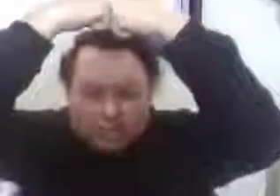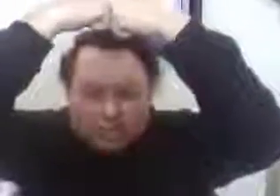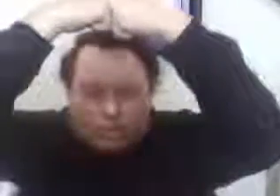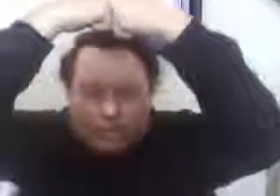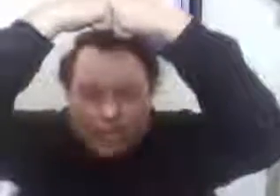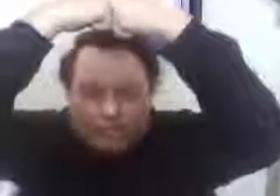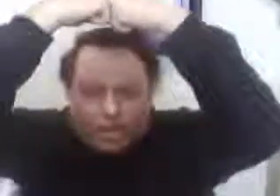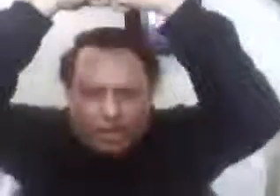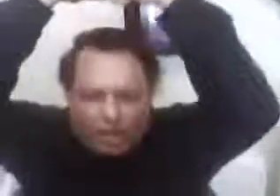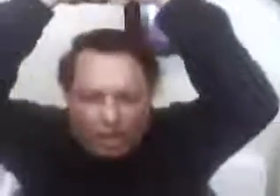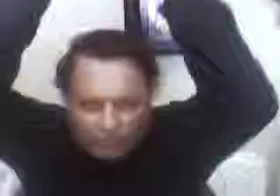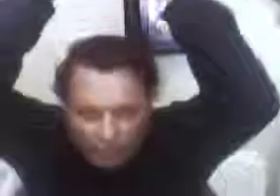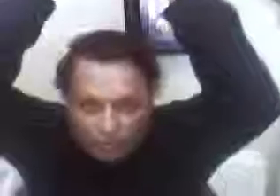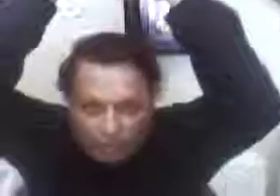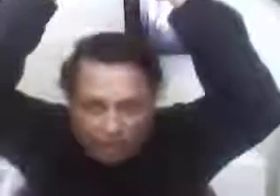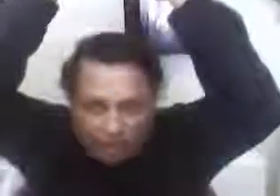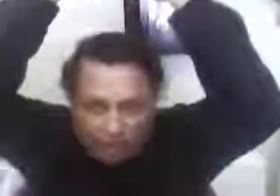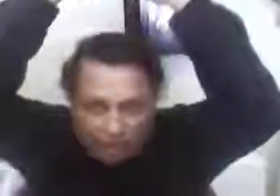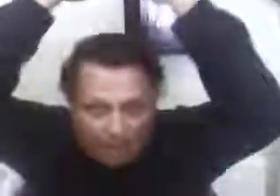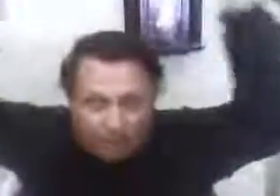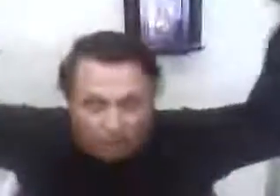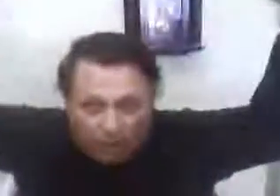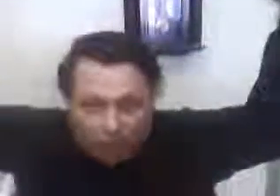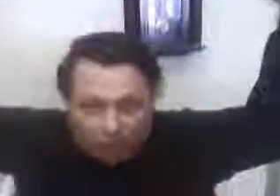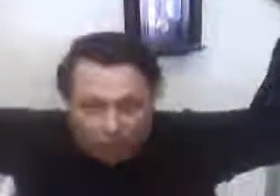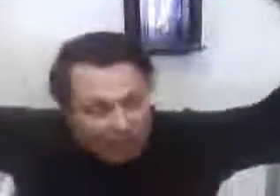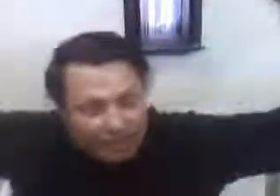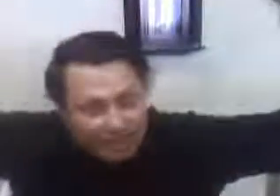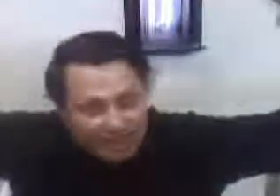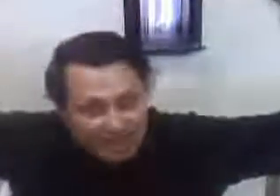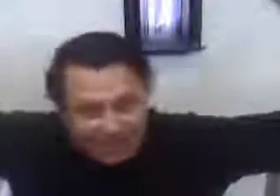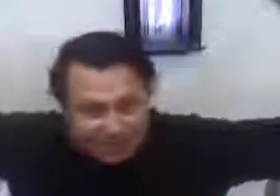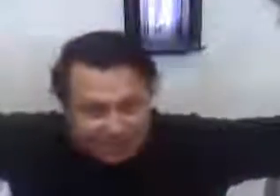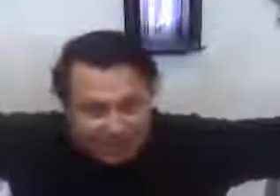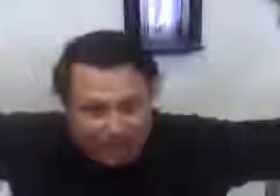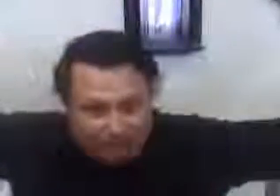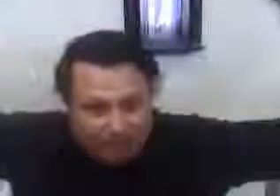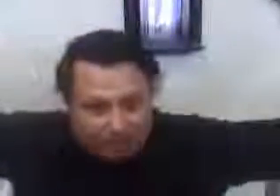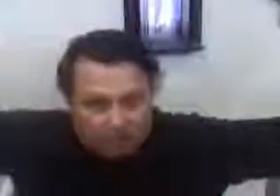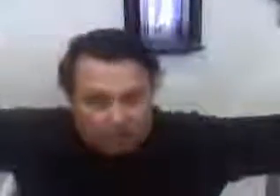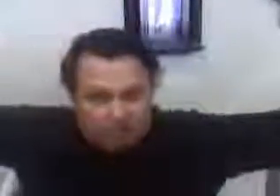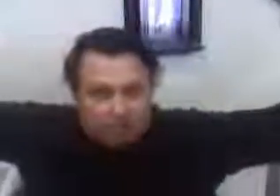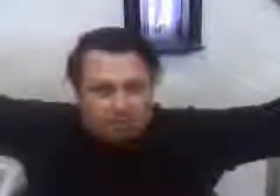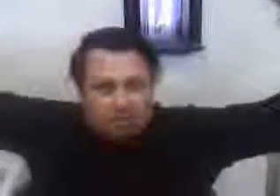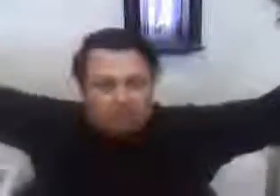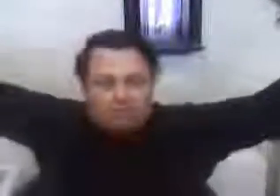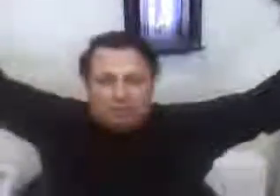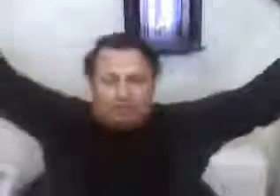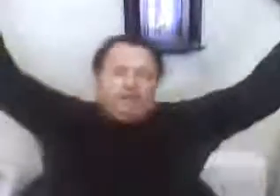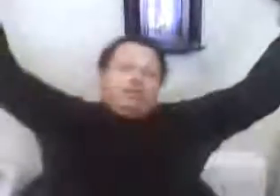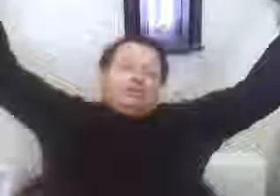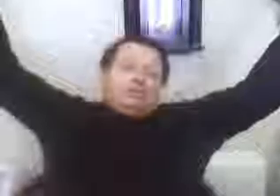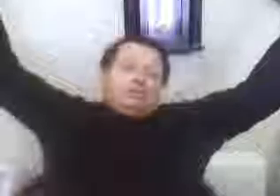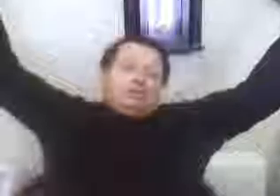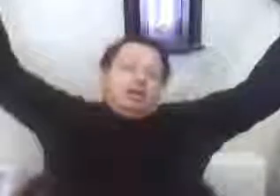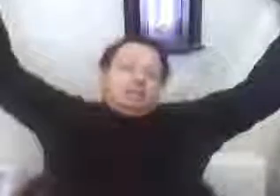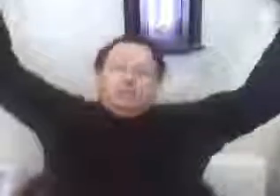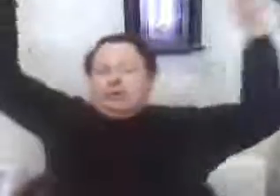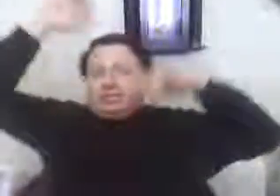you will have a victory and growth in the society. You might think this is dumb. You might